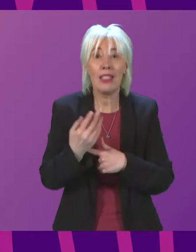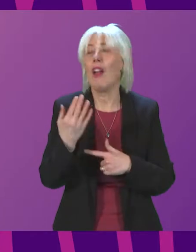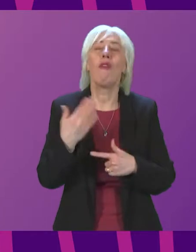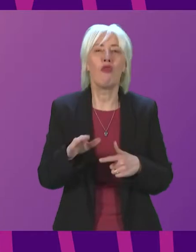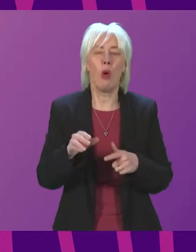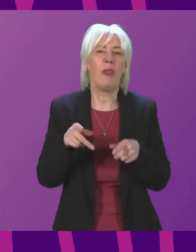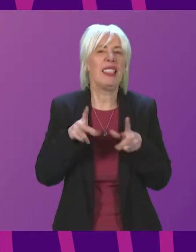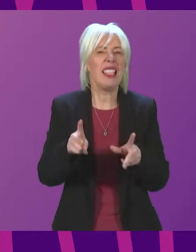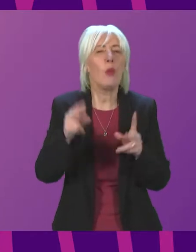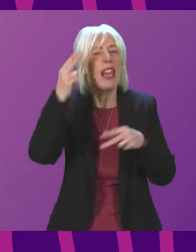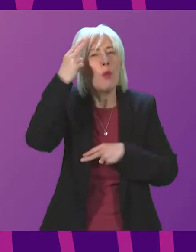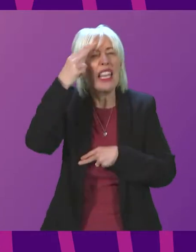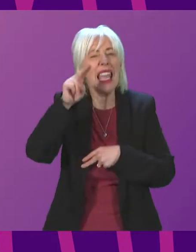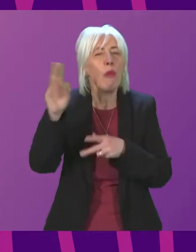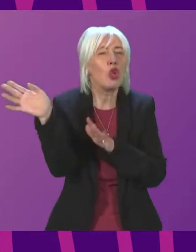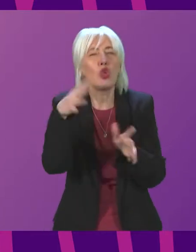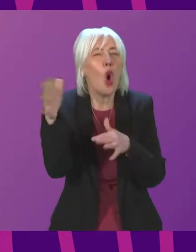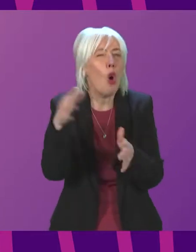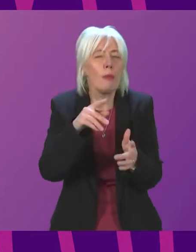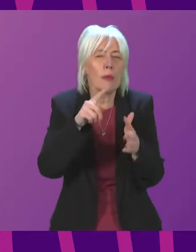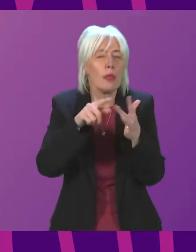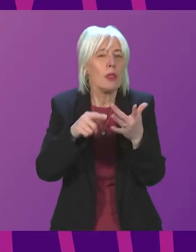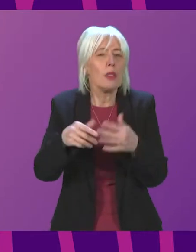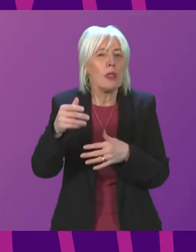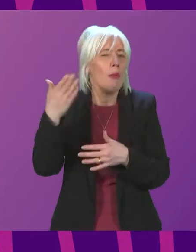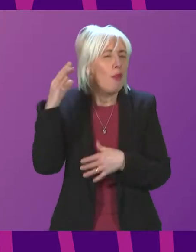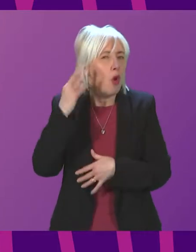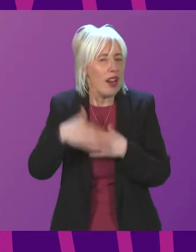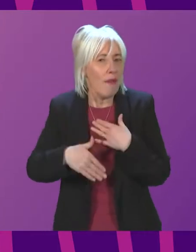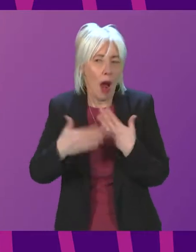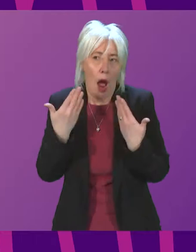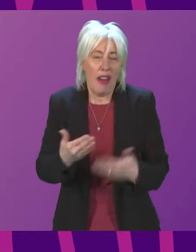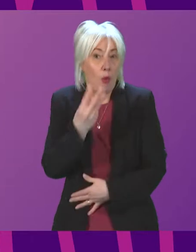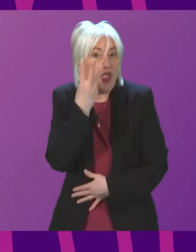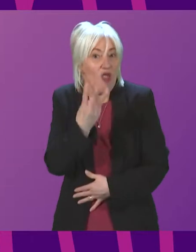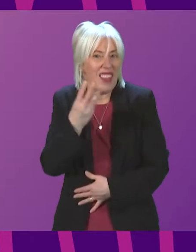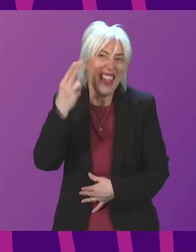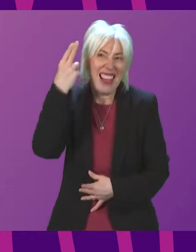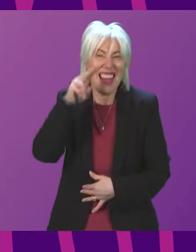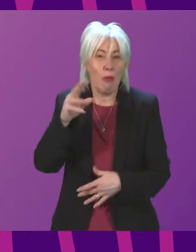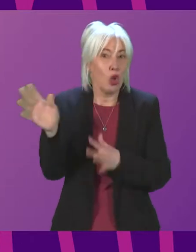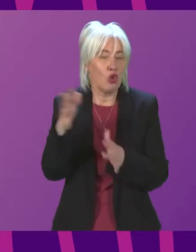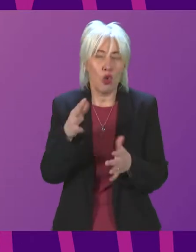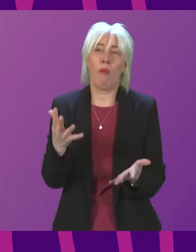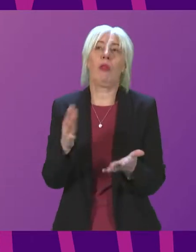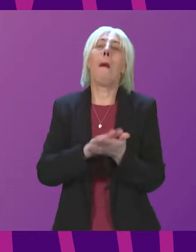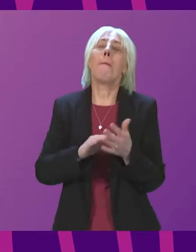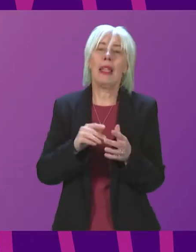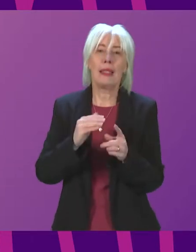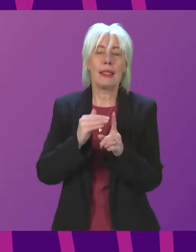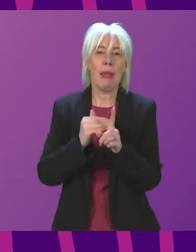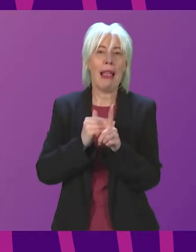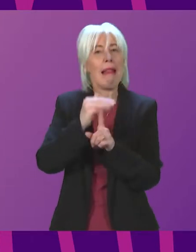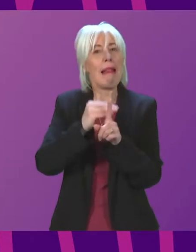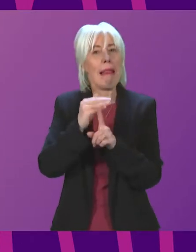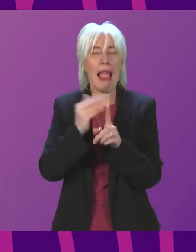of that system that we use in terms of naming of storms. I think that is quite important. Climate change is having an impact on the way our island communities